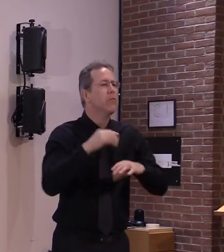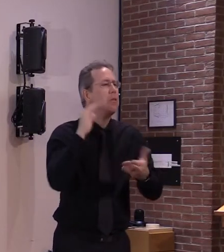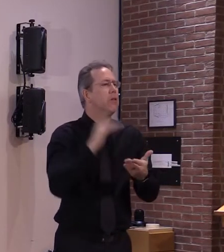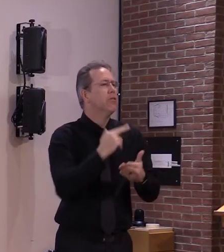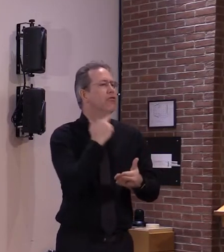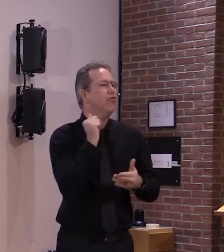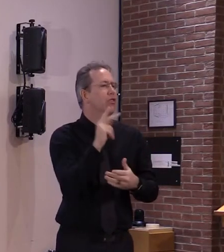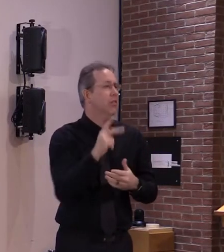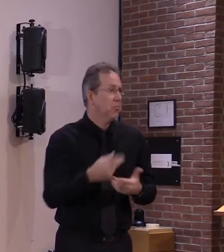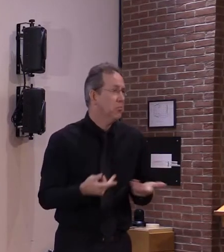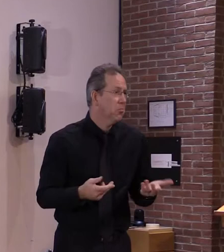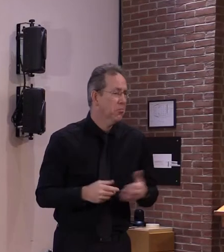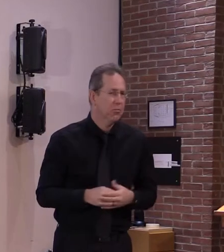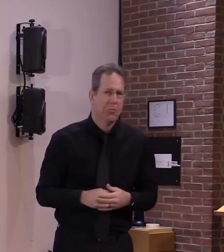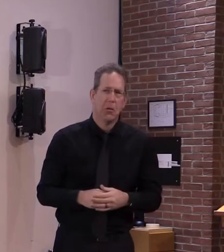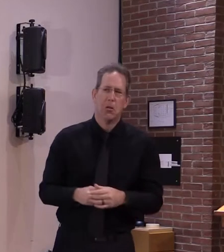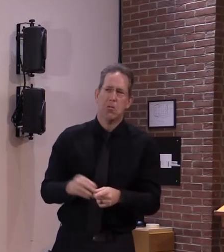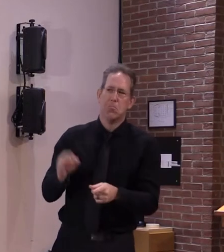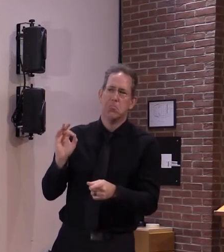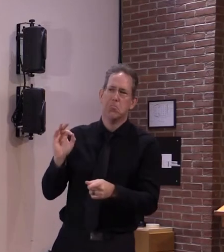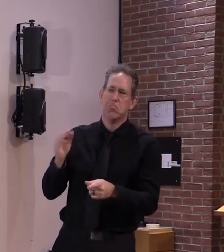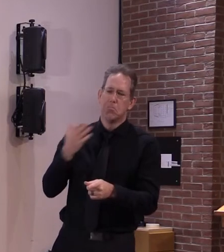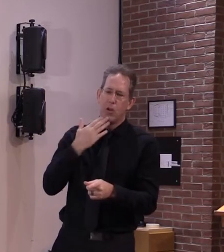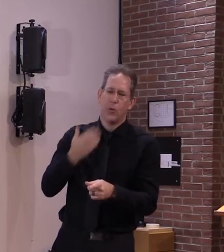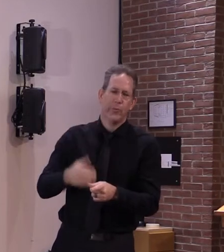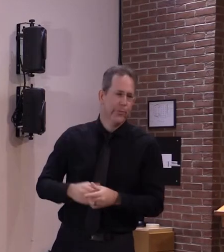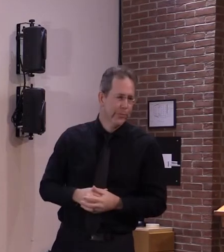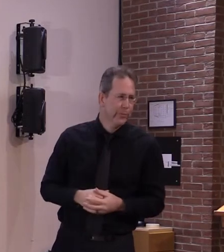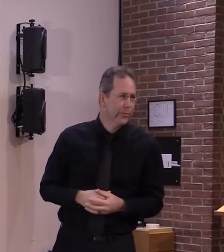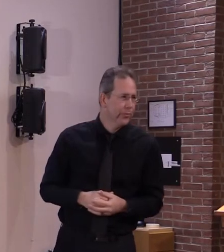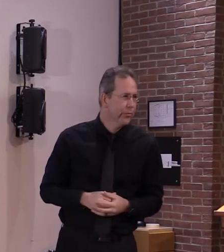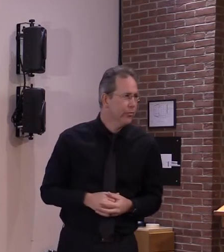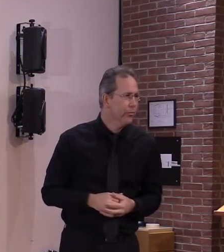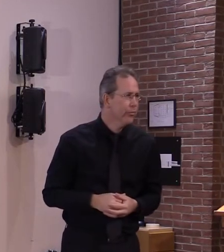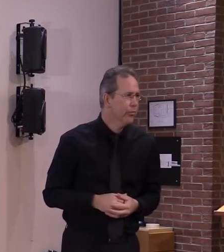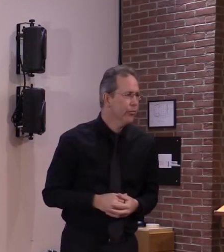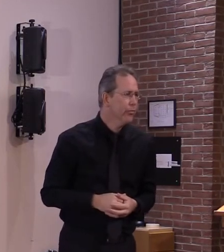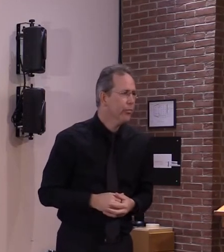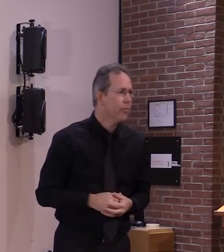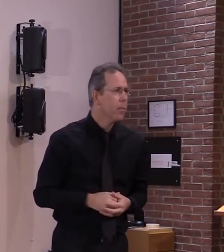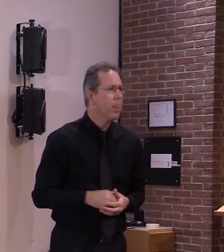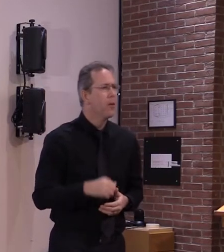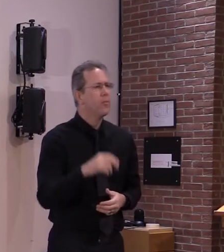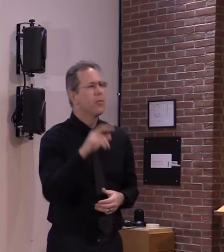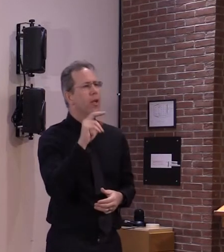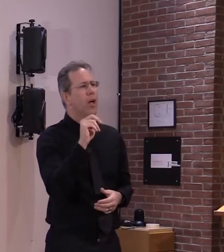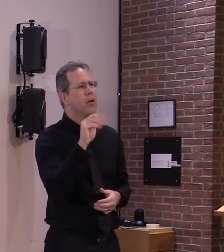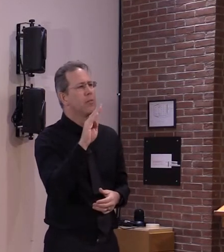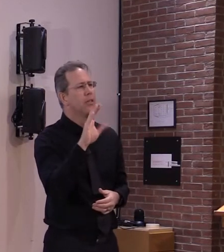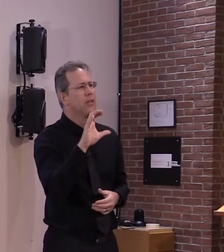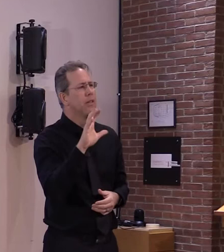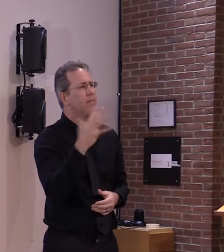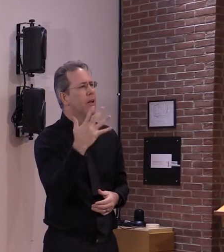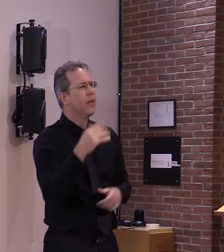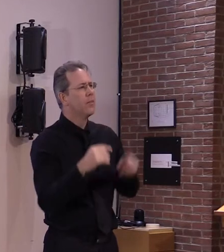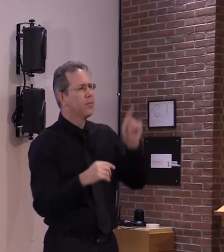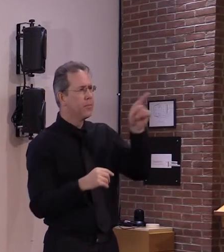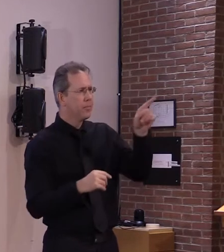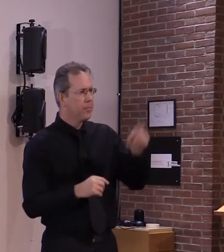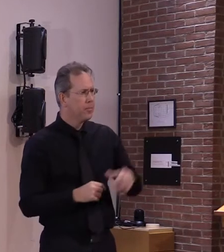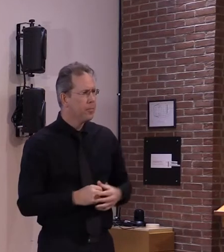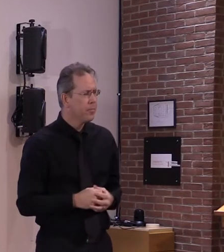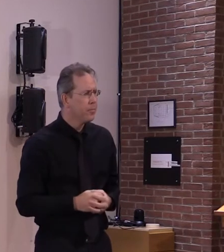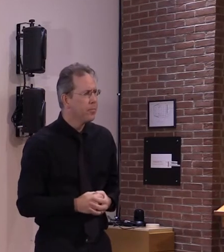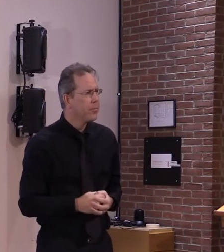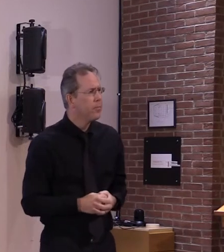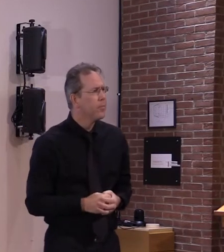you this question is probably also for dr levine um but with the